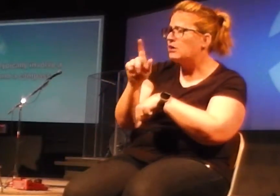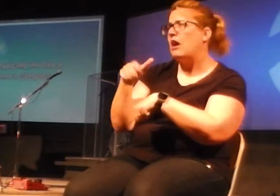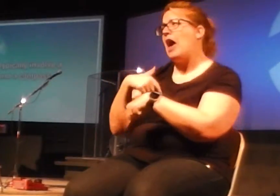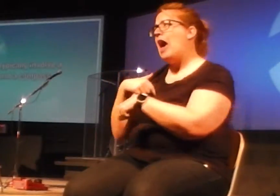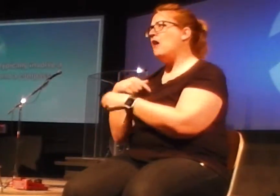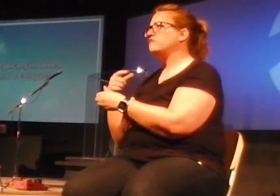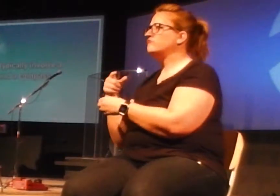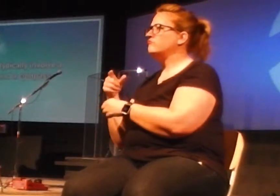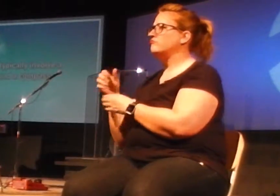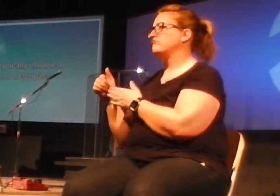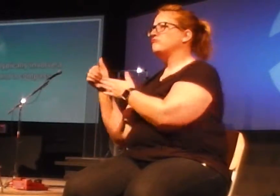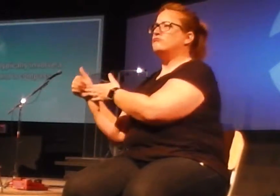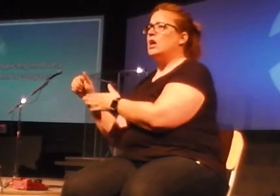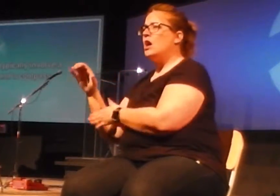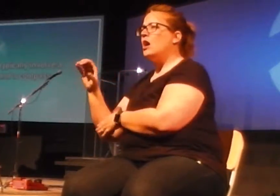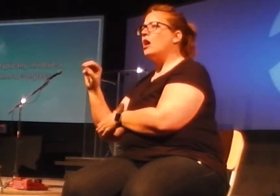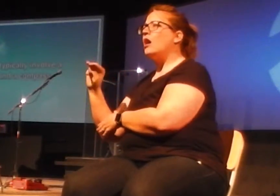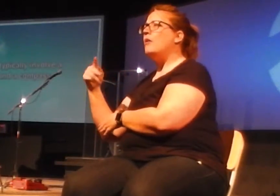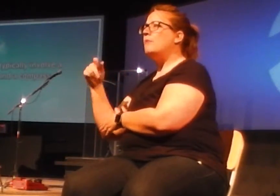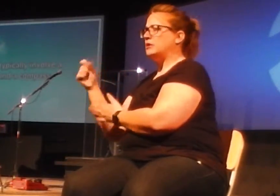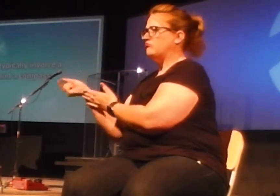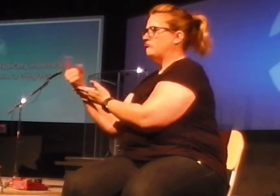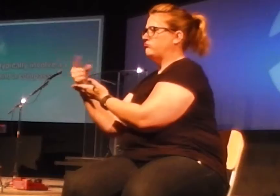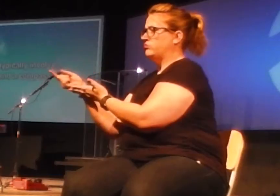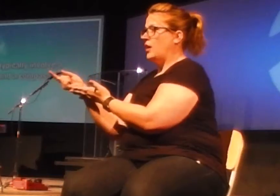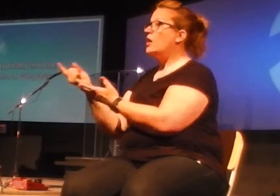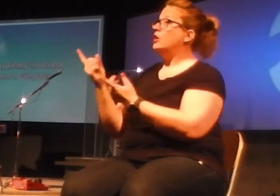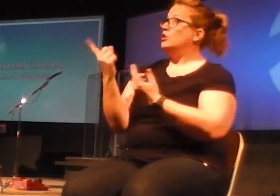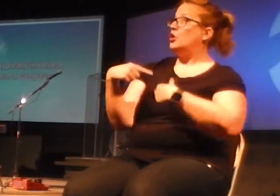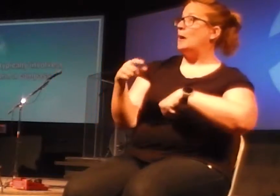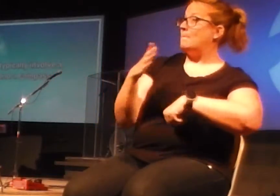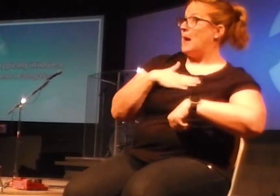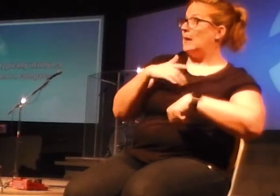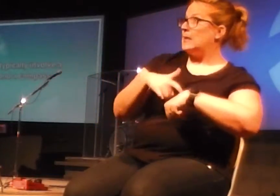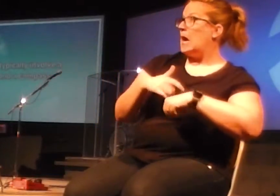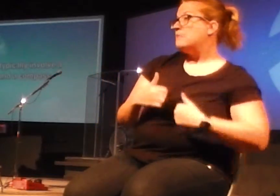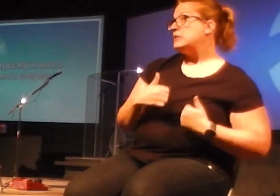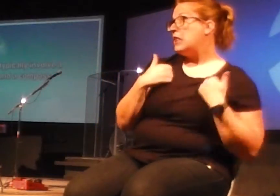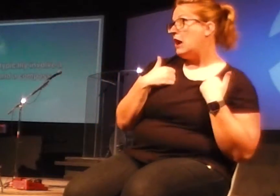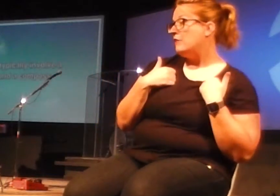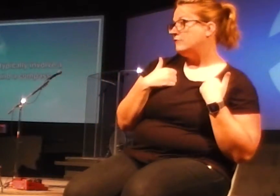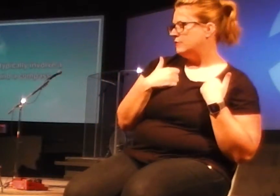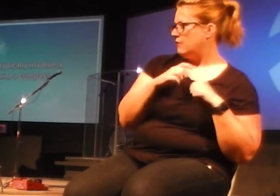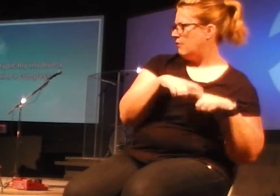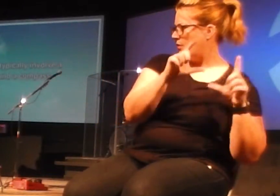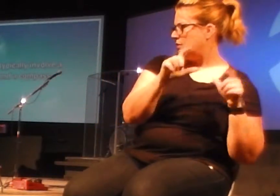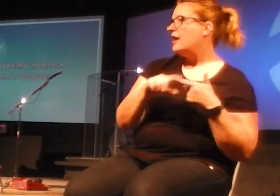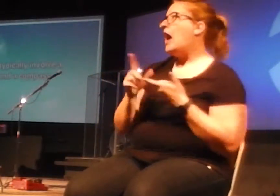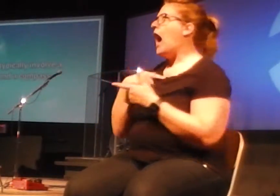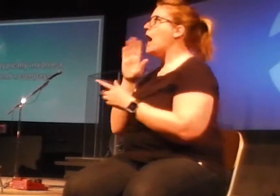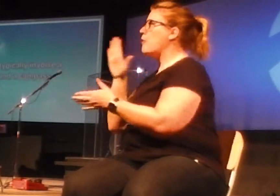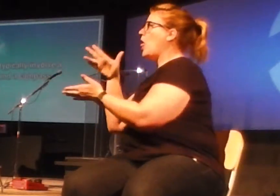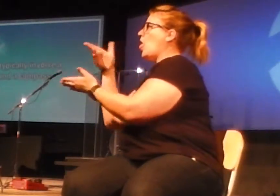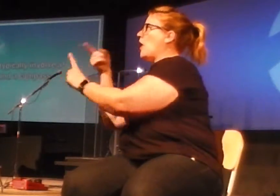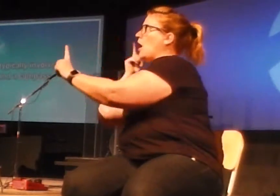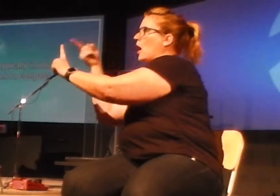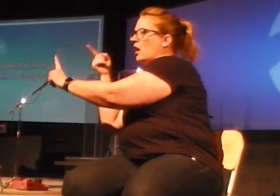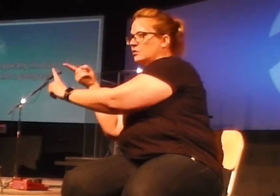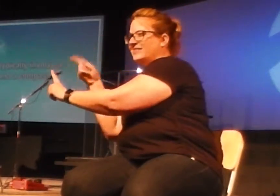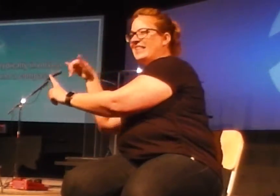words, by this time in my life, it's a clock, I am going to be at this destination. There's the compass. When